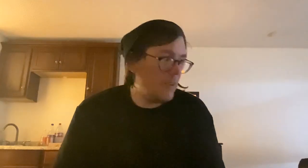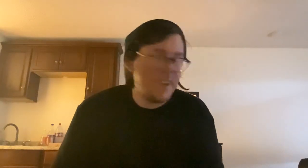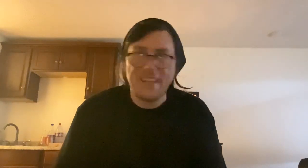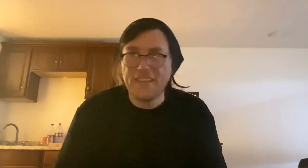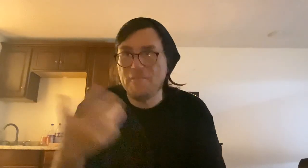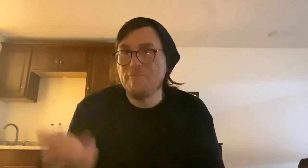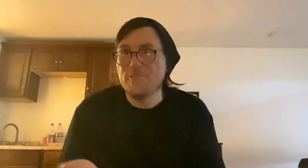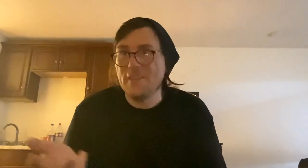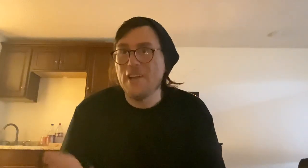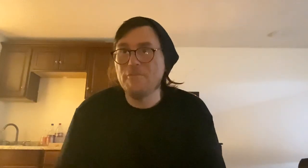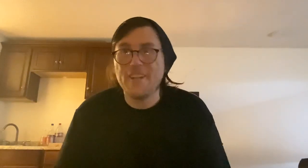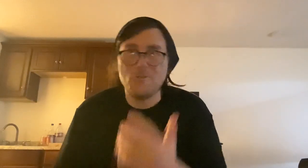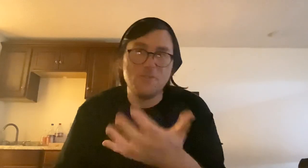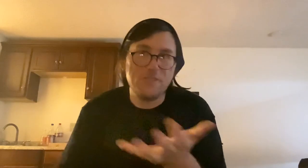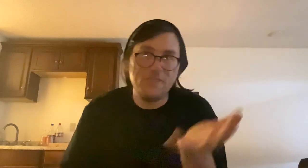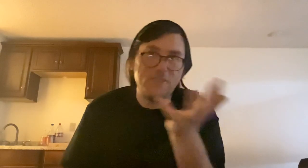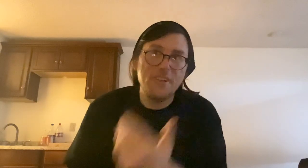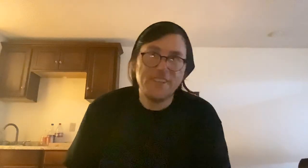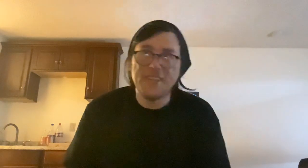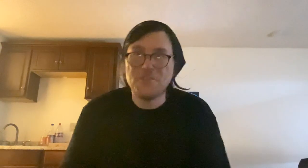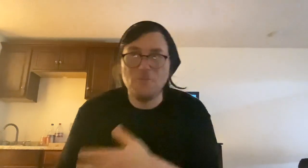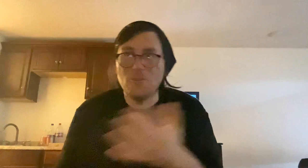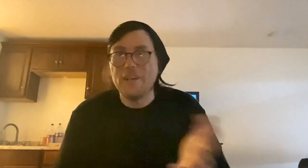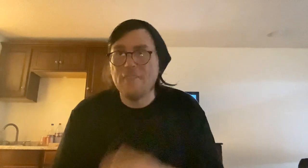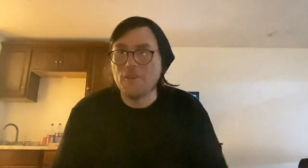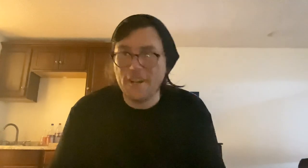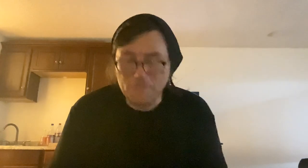know, how to get that, do that effect or get that tool or whatever, you know.